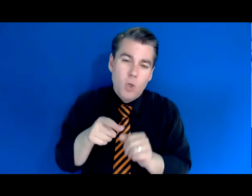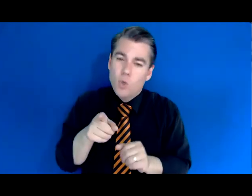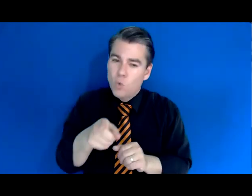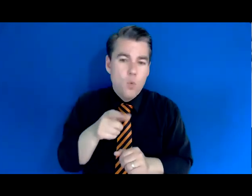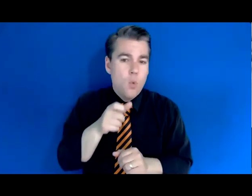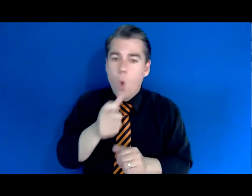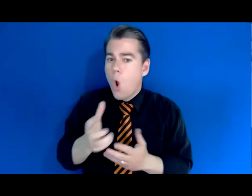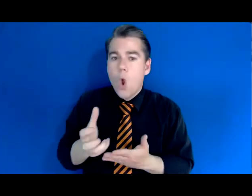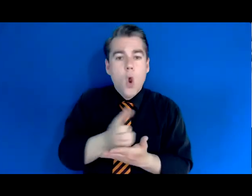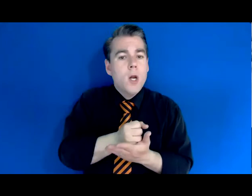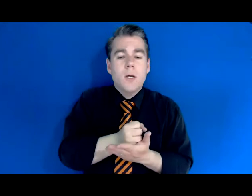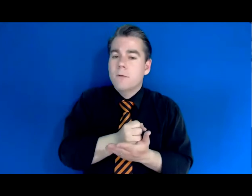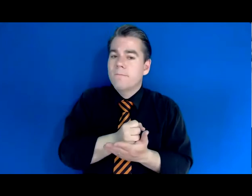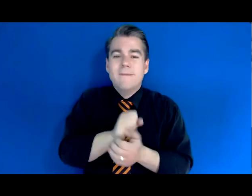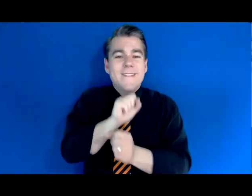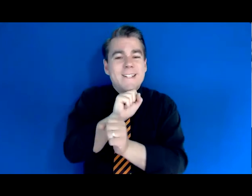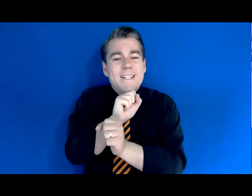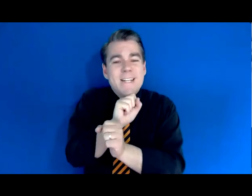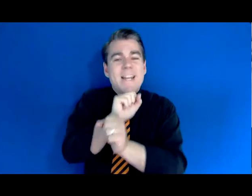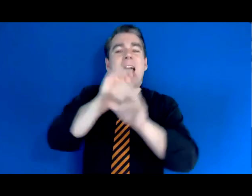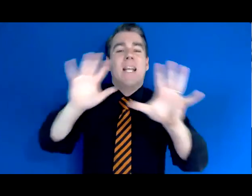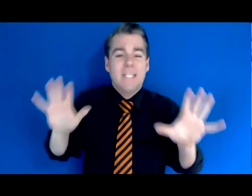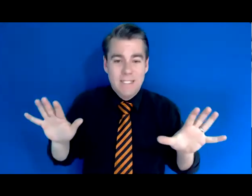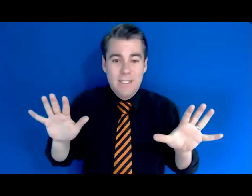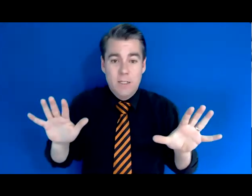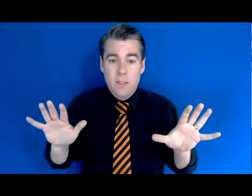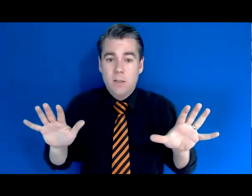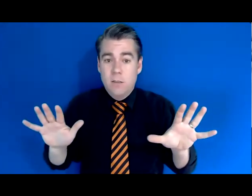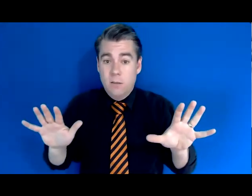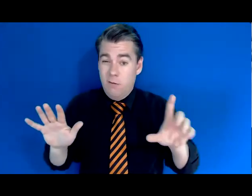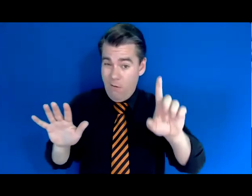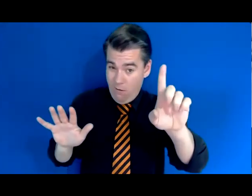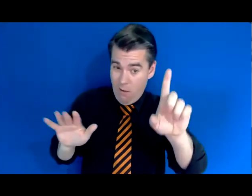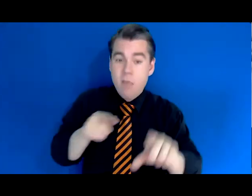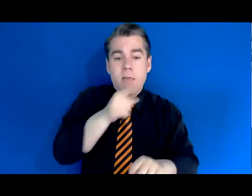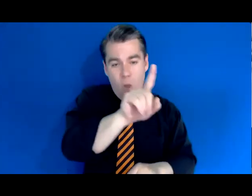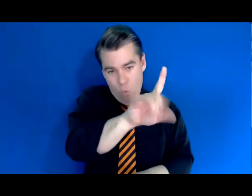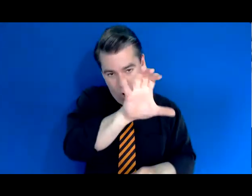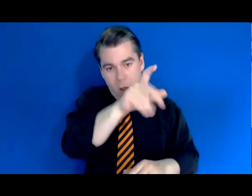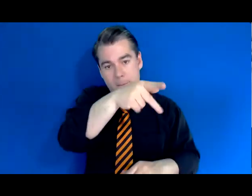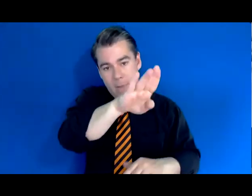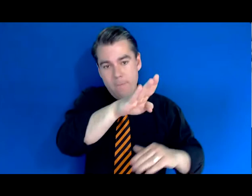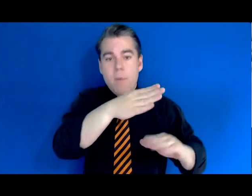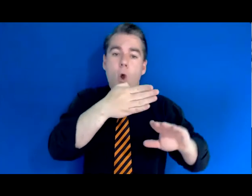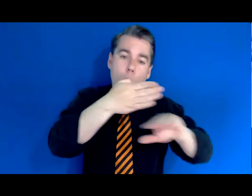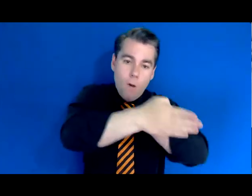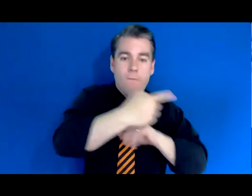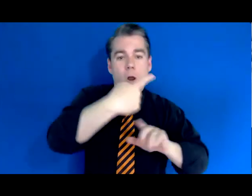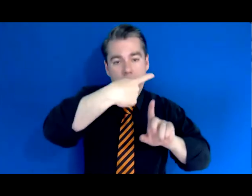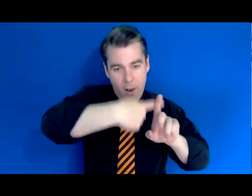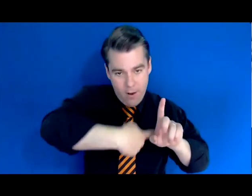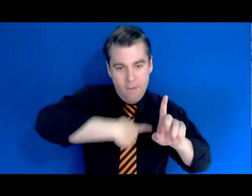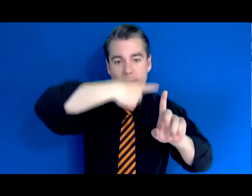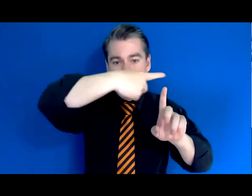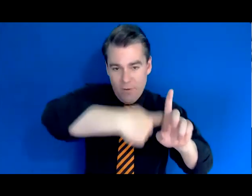off of your wholesale ambassador unless they have a hundred PV each month. So if your